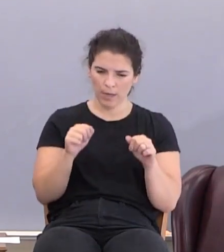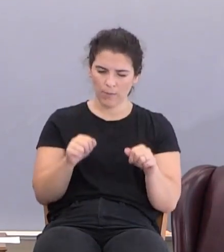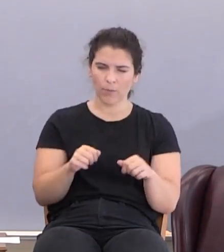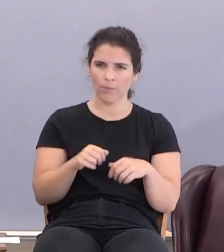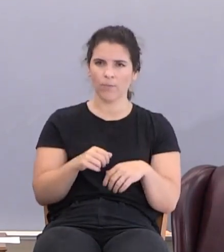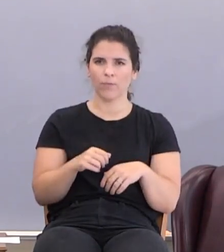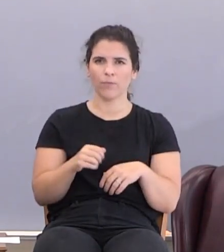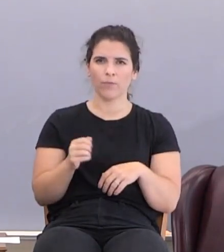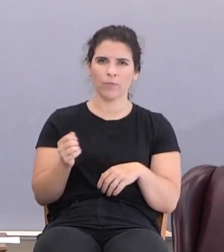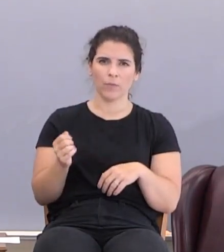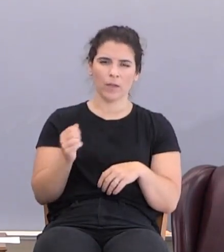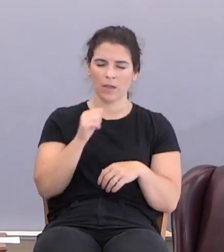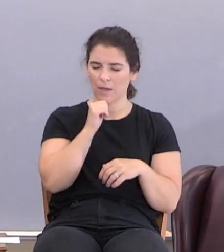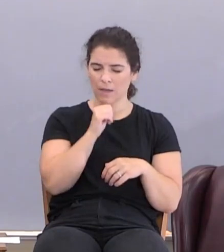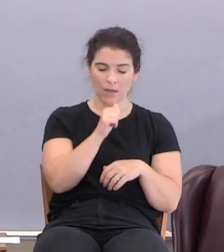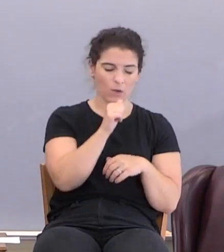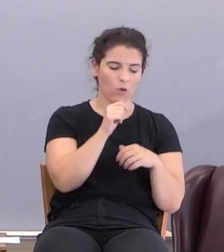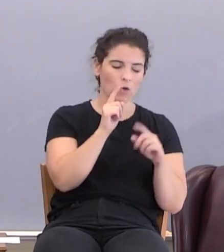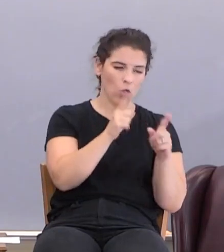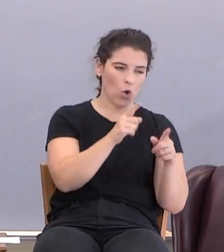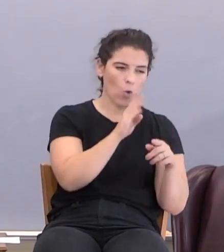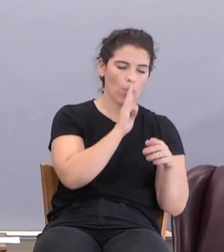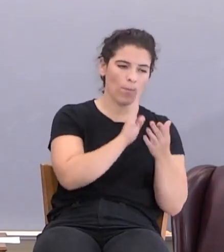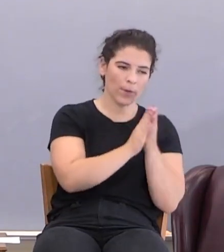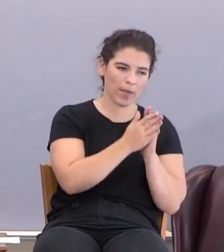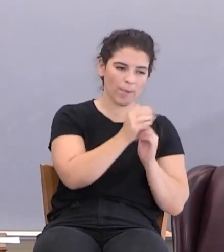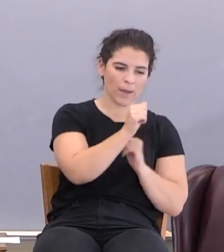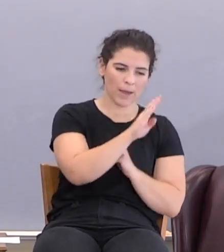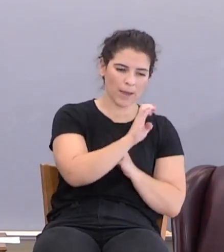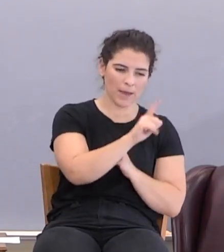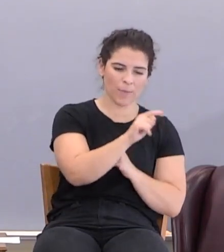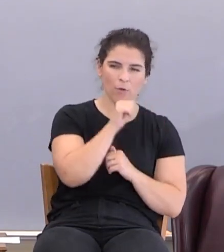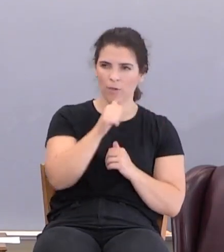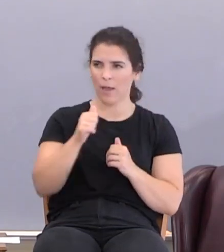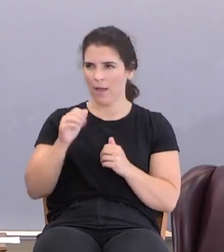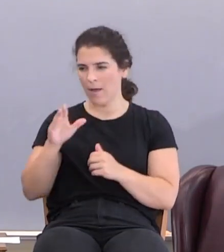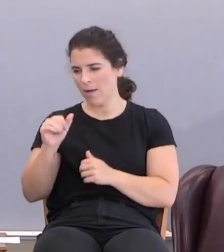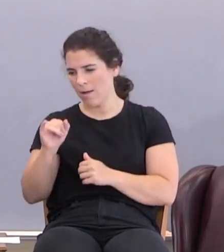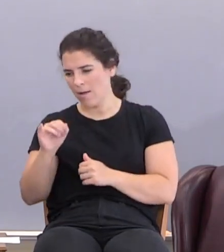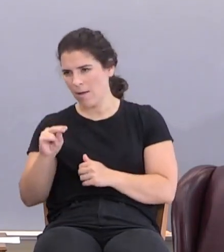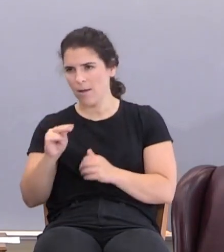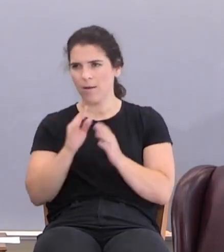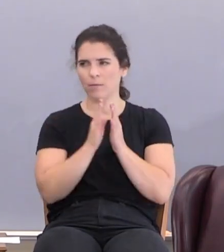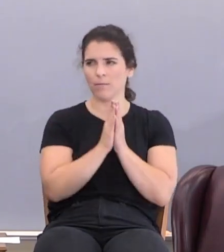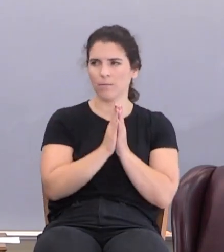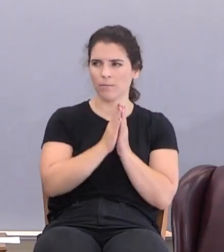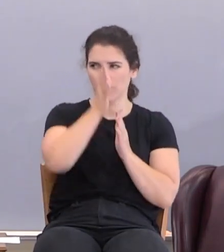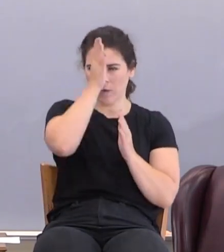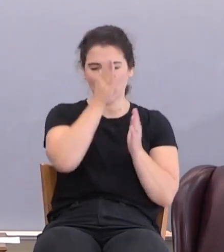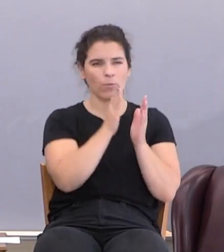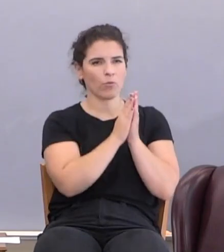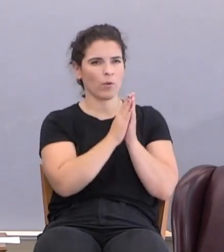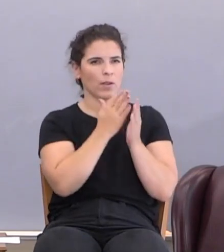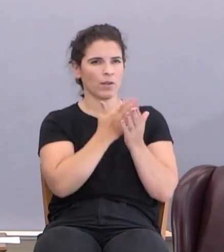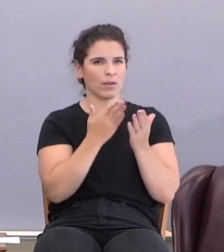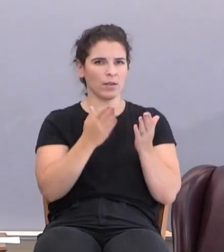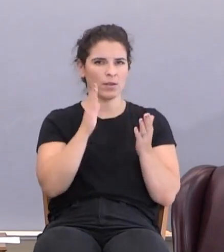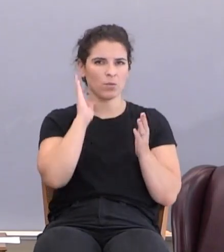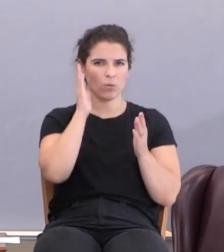Forget about the way of Cain. Father, we thank you this morning for your love and your grace. We just pray these things might be clear in our minds